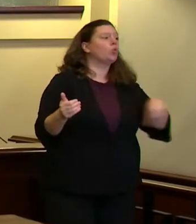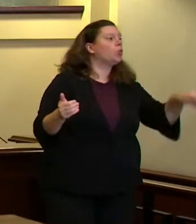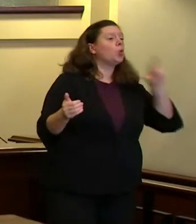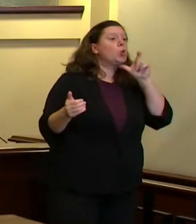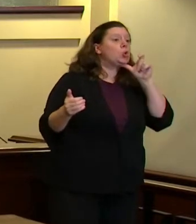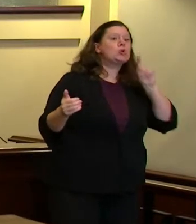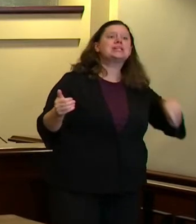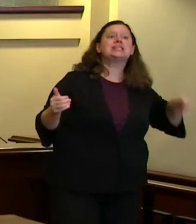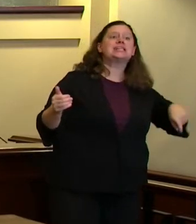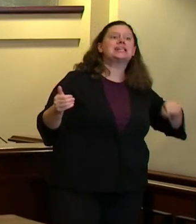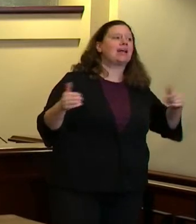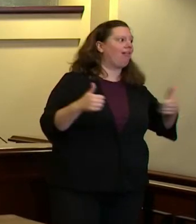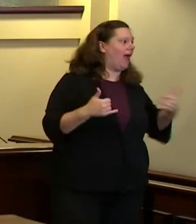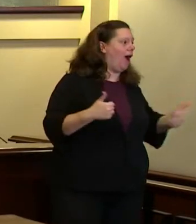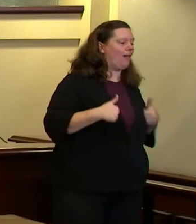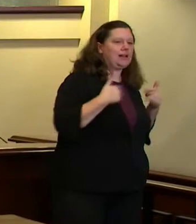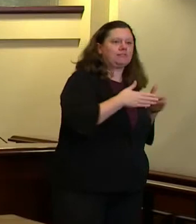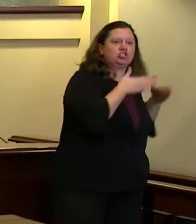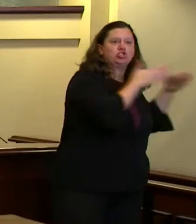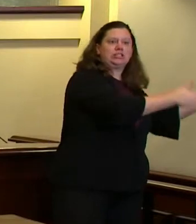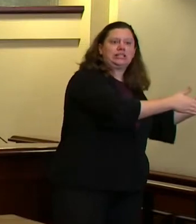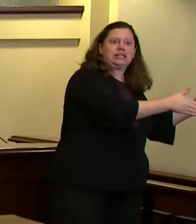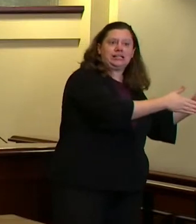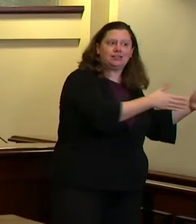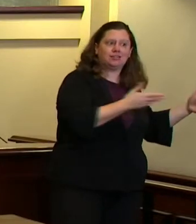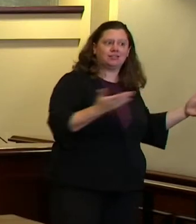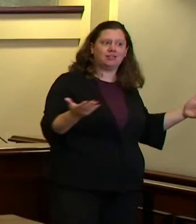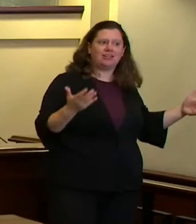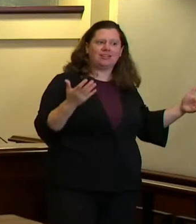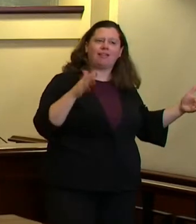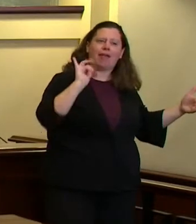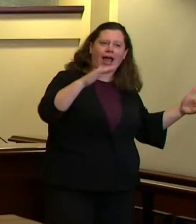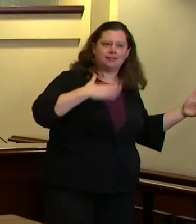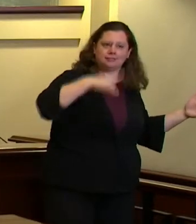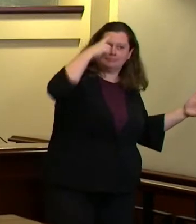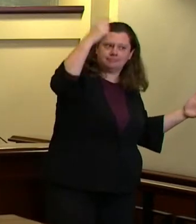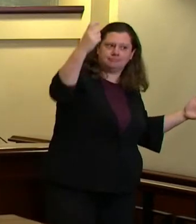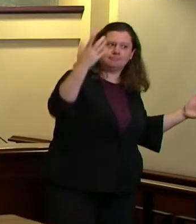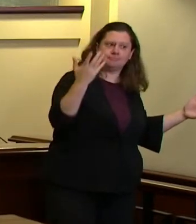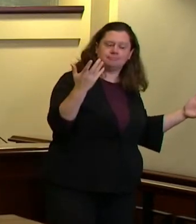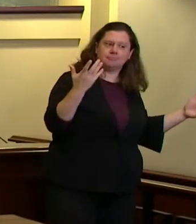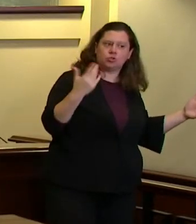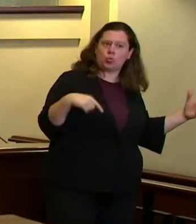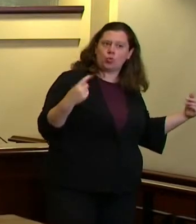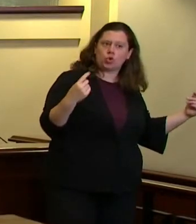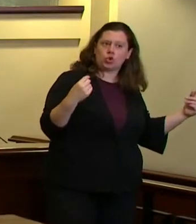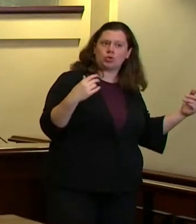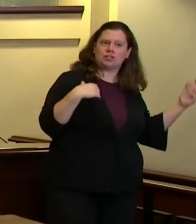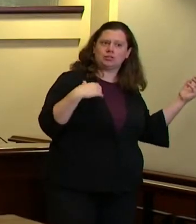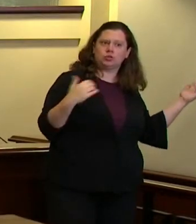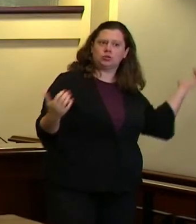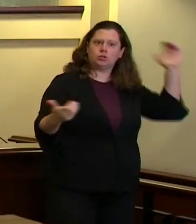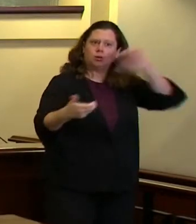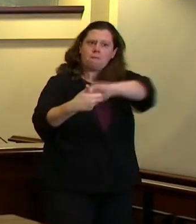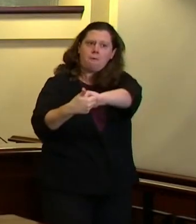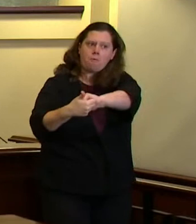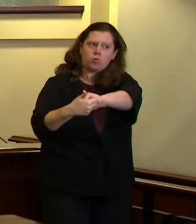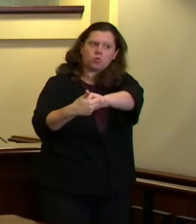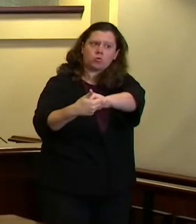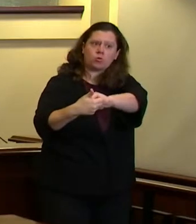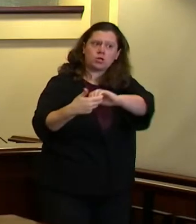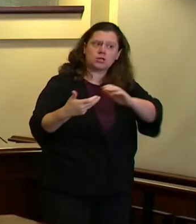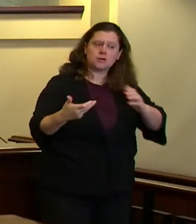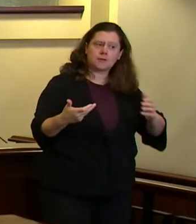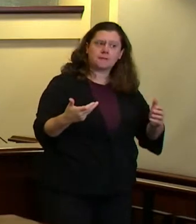that's the upstream intervention that along with investing in things like non-law